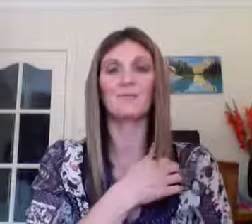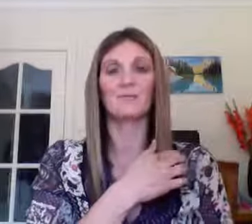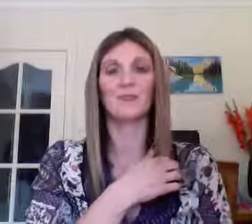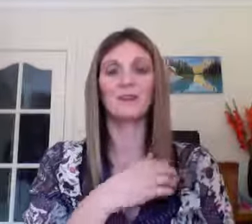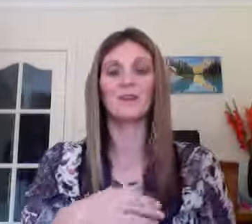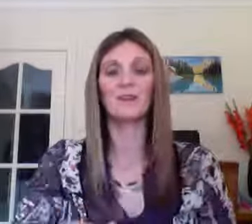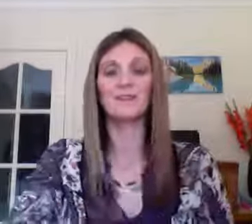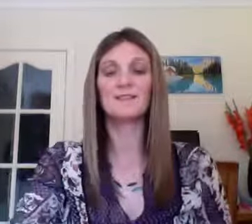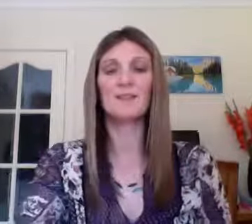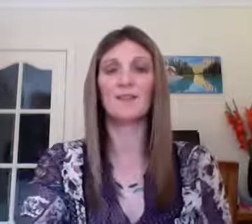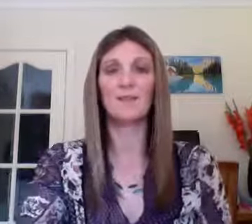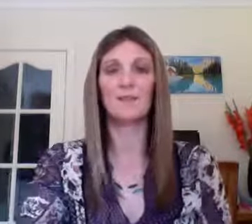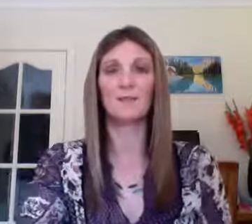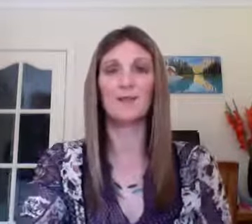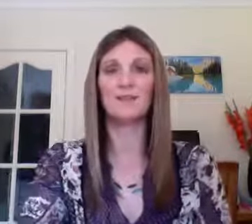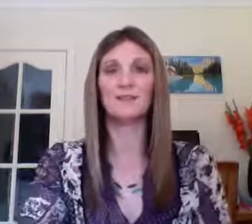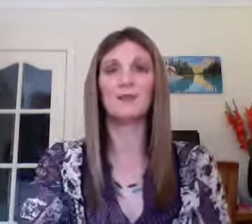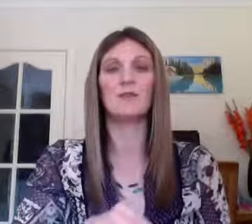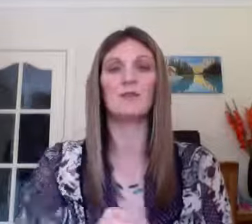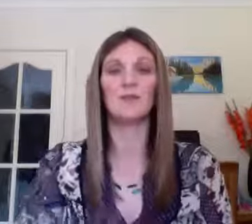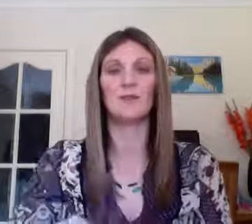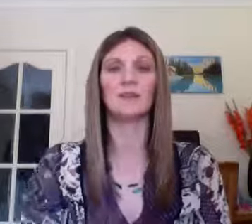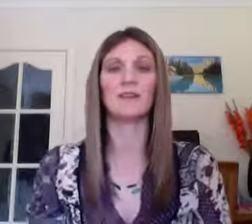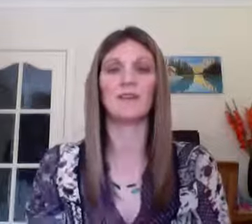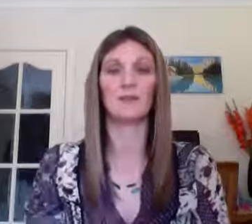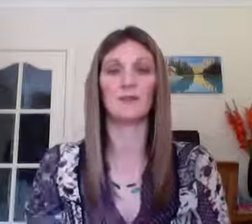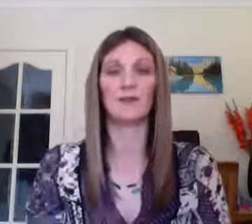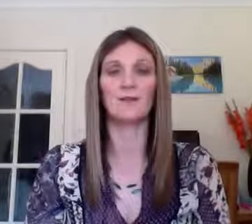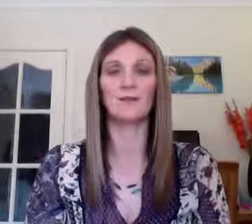Take a nice deep breath in for me. So in through the nose and out through the mouth.